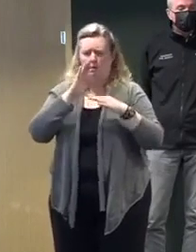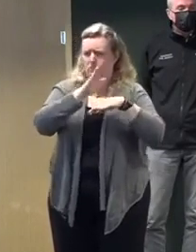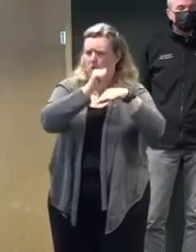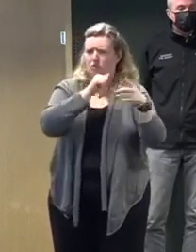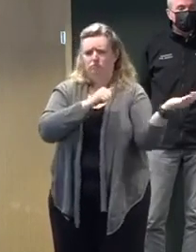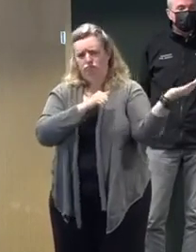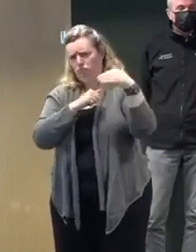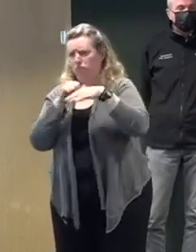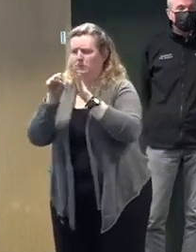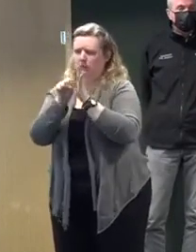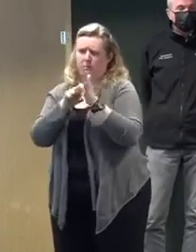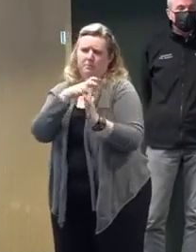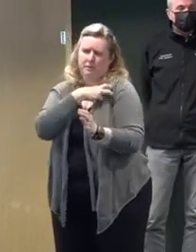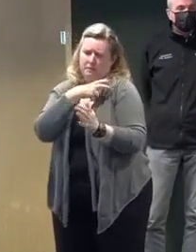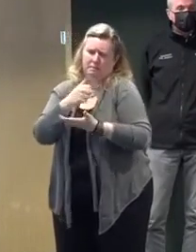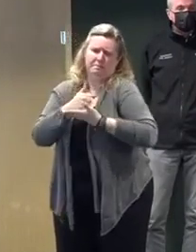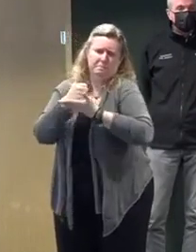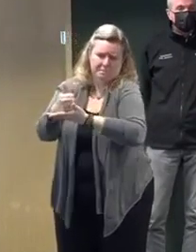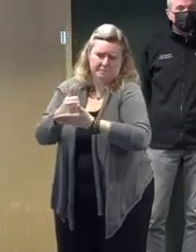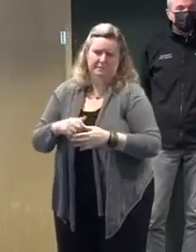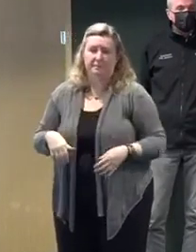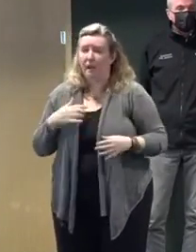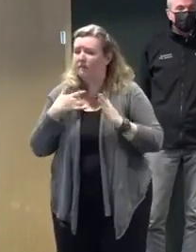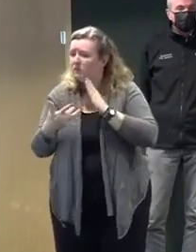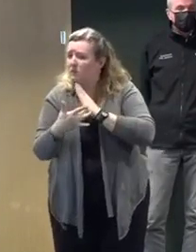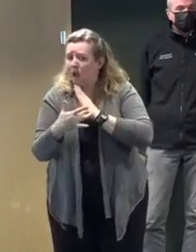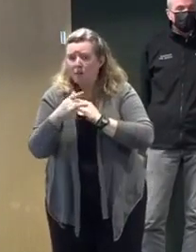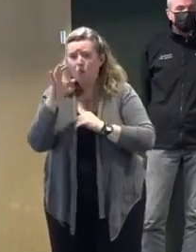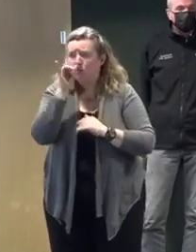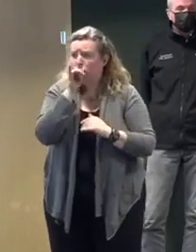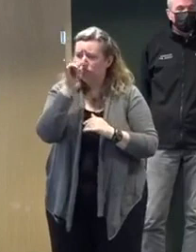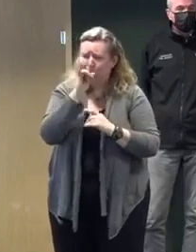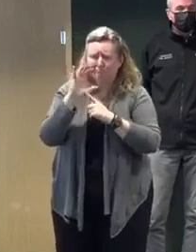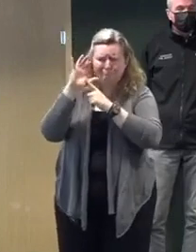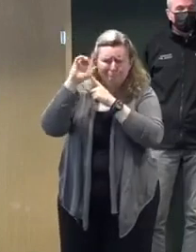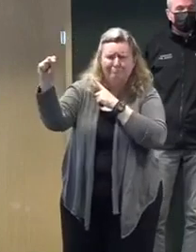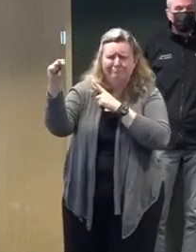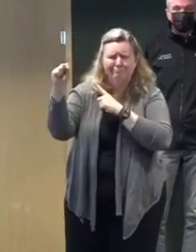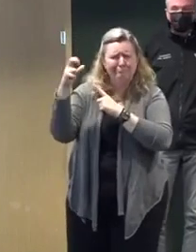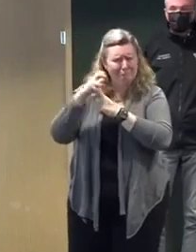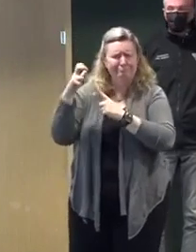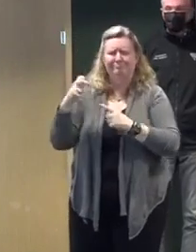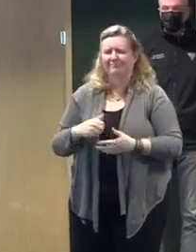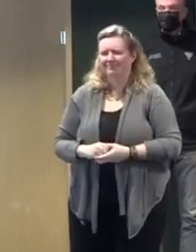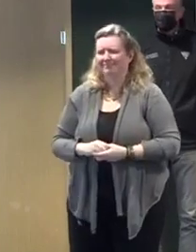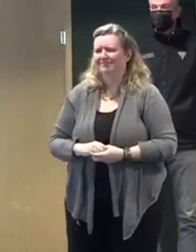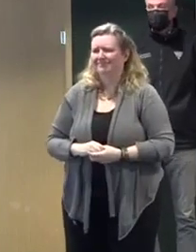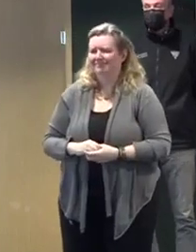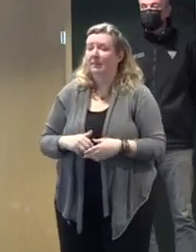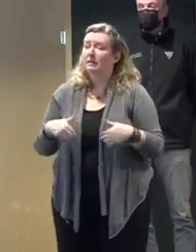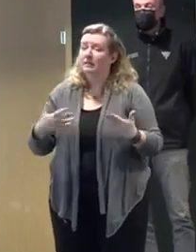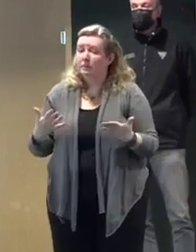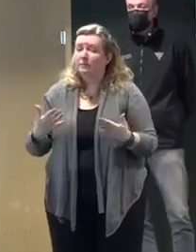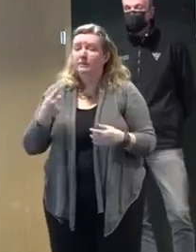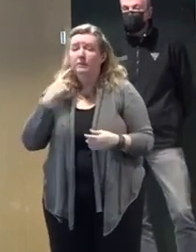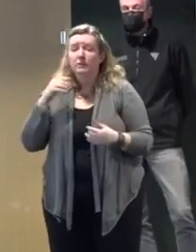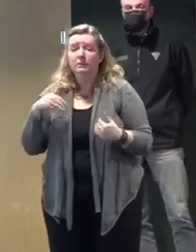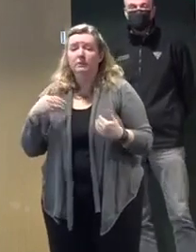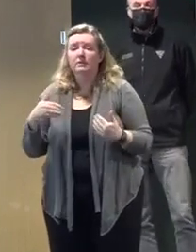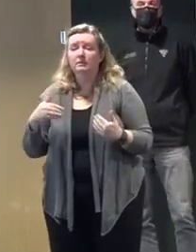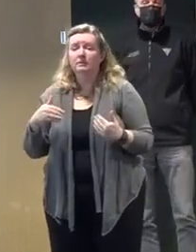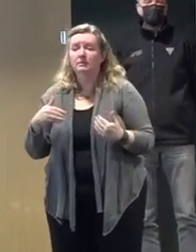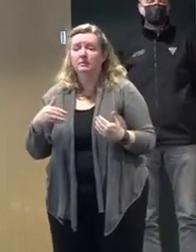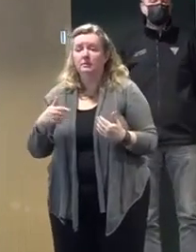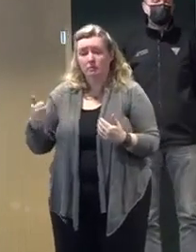better than we've had in a long time. For transit, as Gov said, the best thing you can do is go to